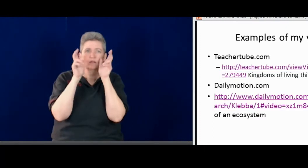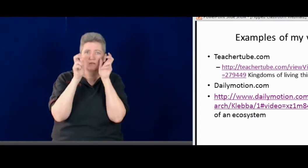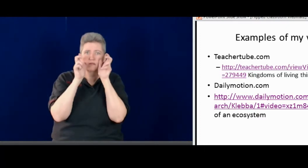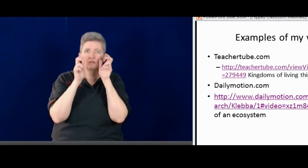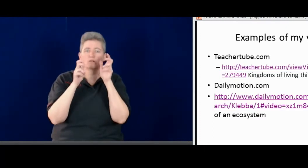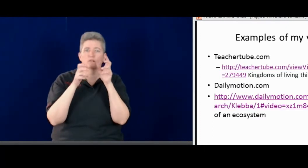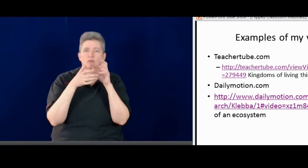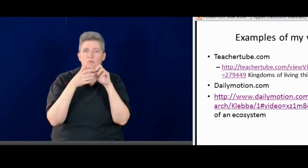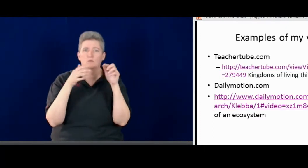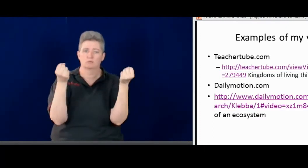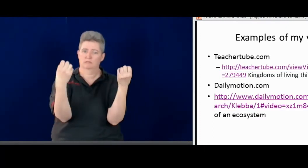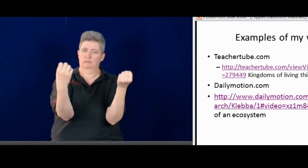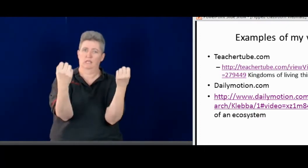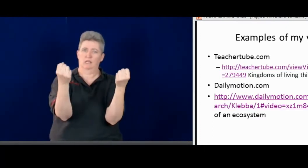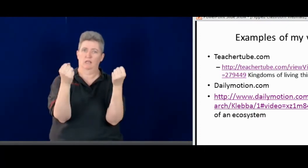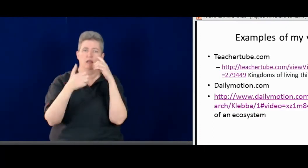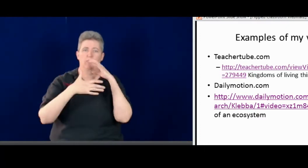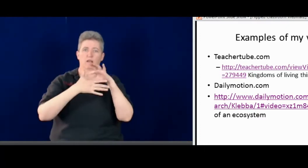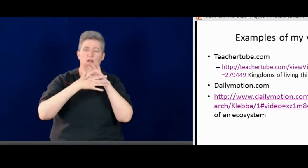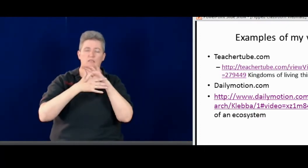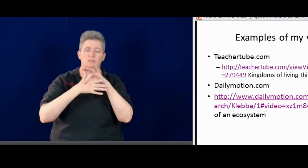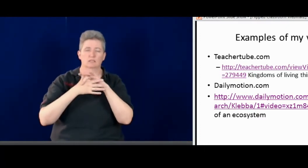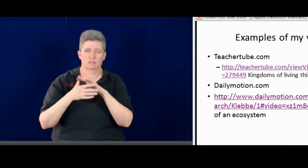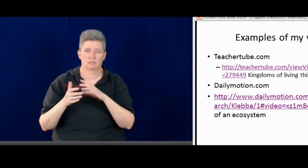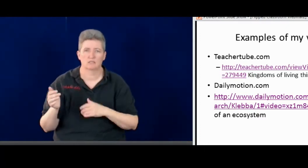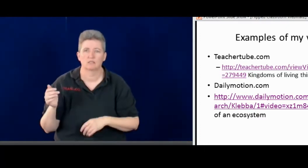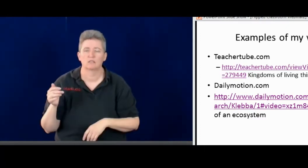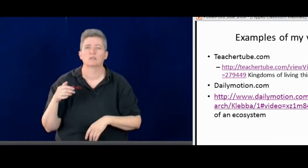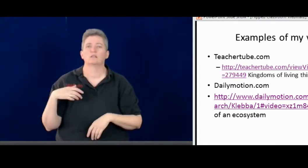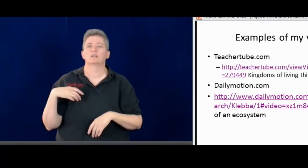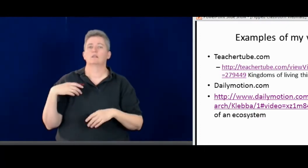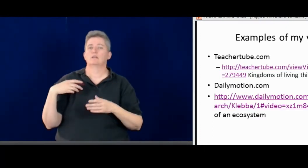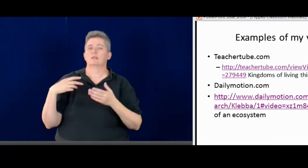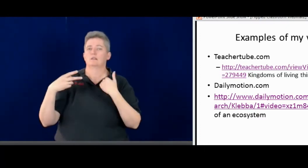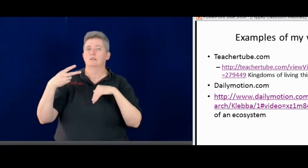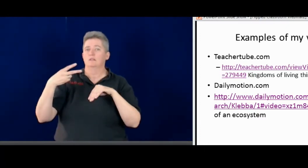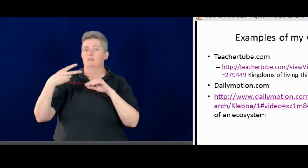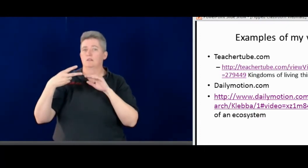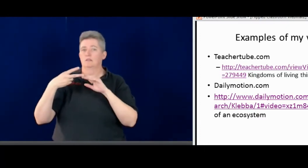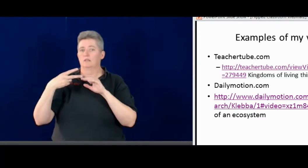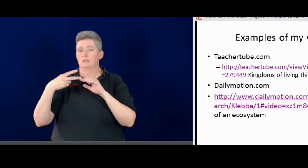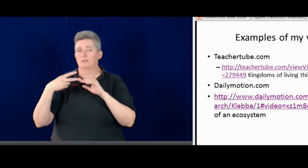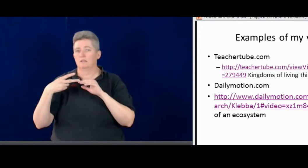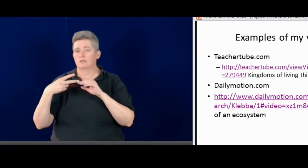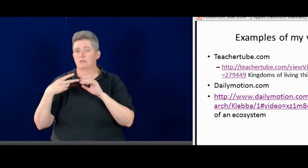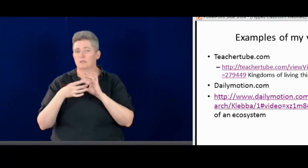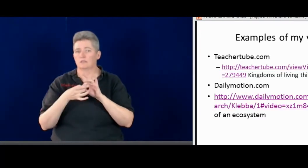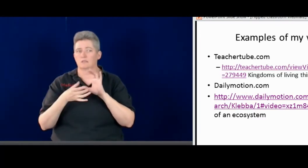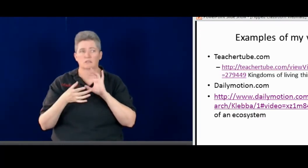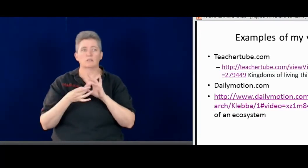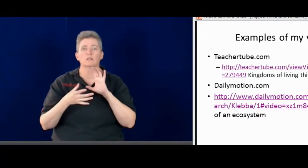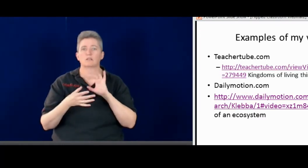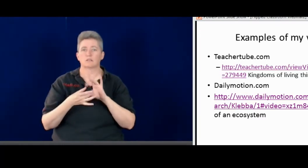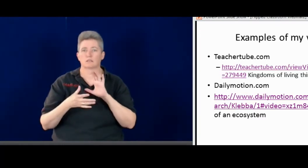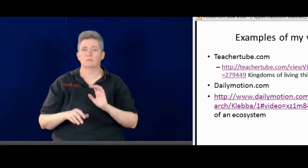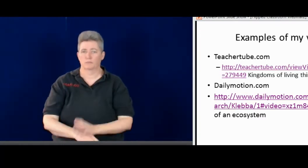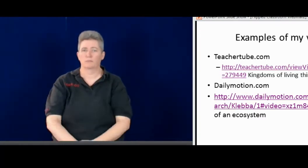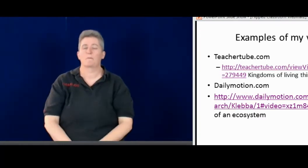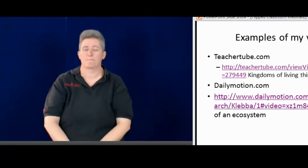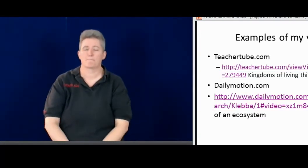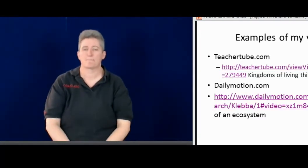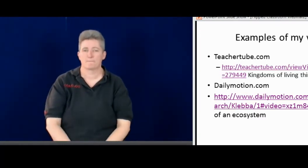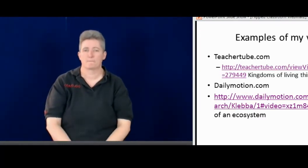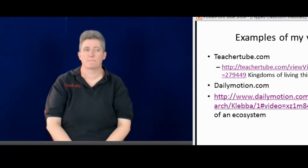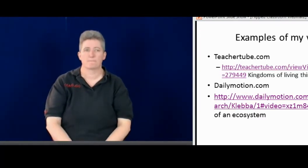thing. Again, because I want them to focus on the signs and really get the content from my signs. here,